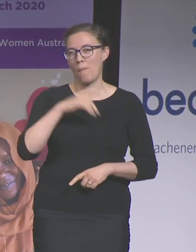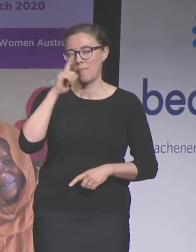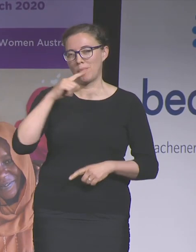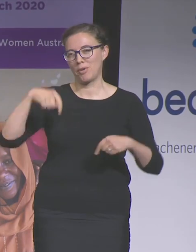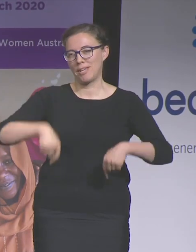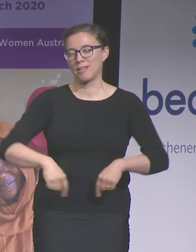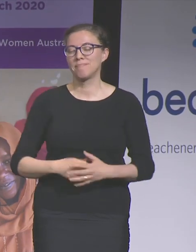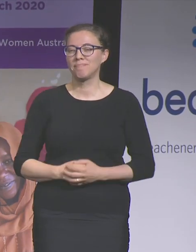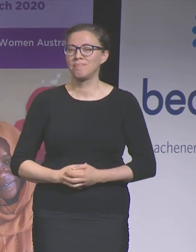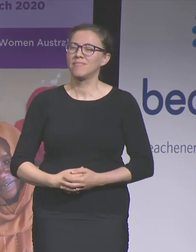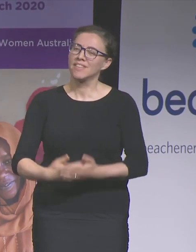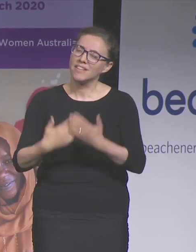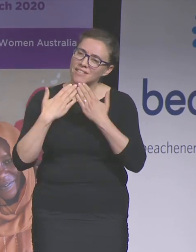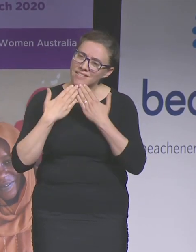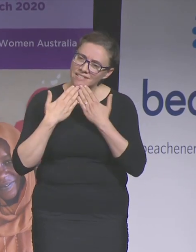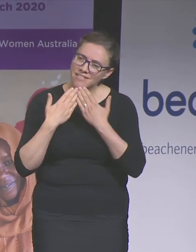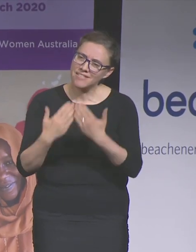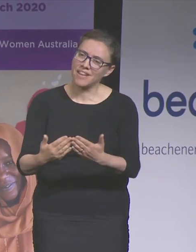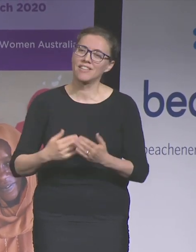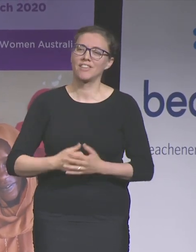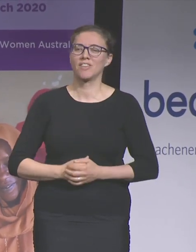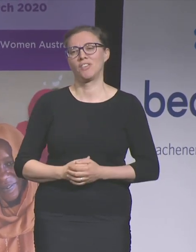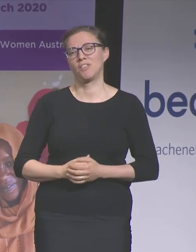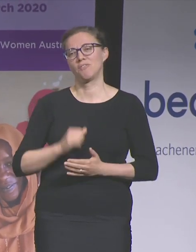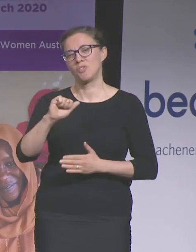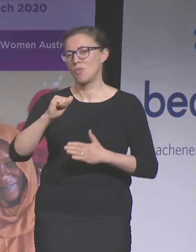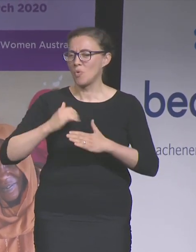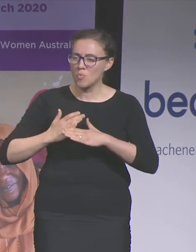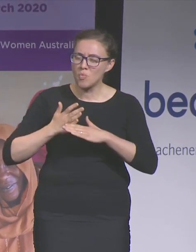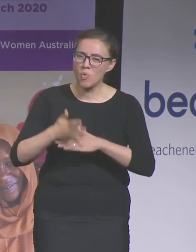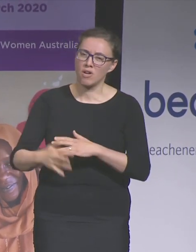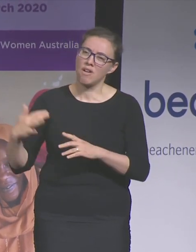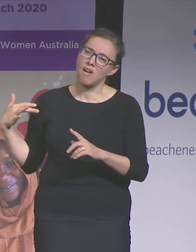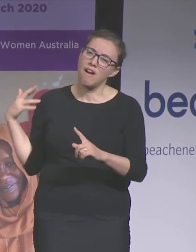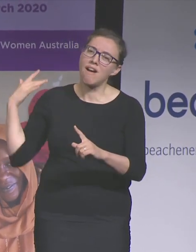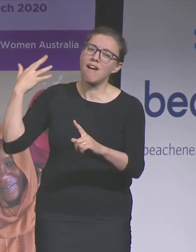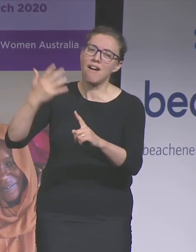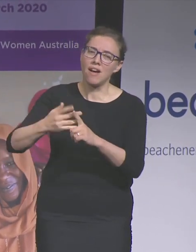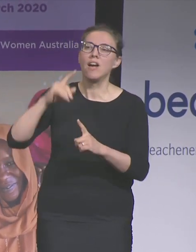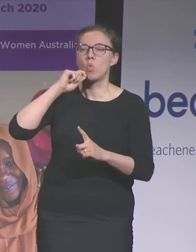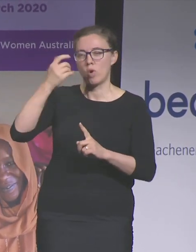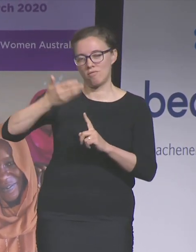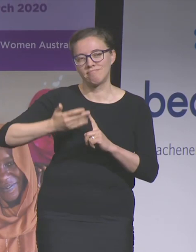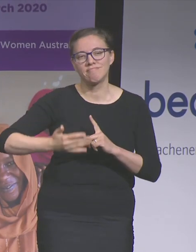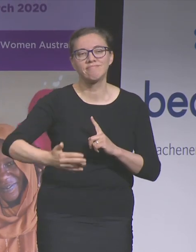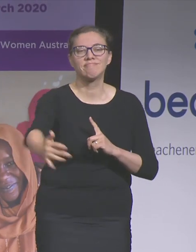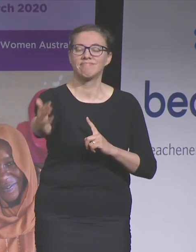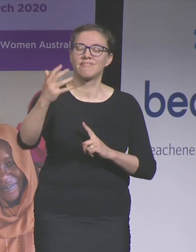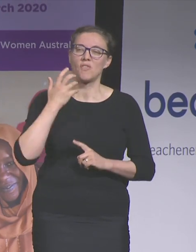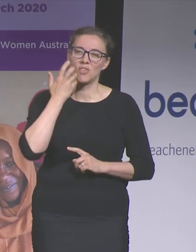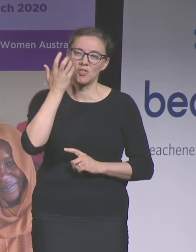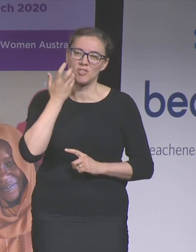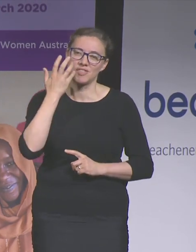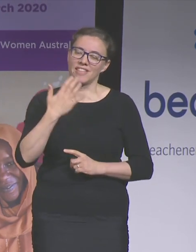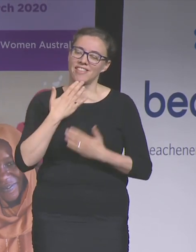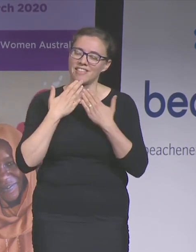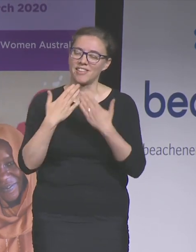thank you from the bottom of our hearts for all of the work that you have done and that you continue to do on behalf of gender equality.